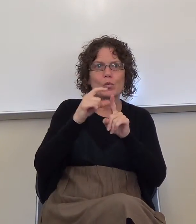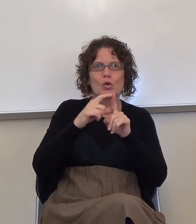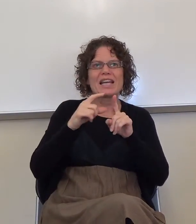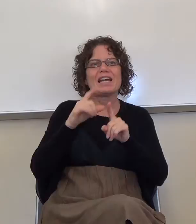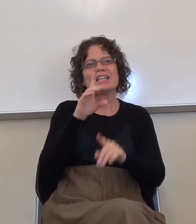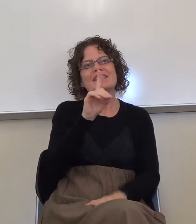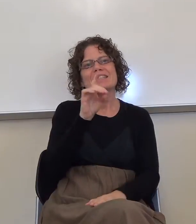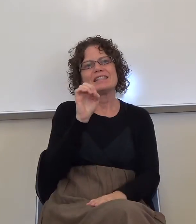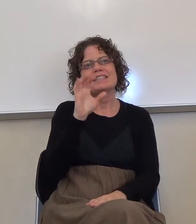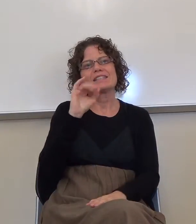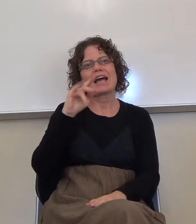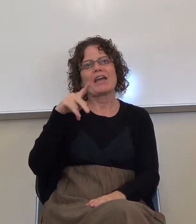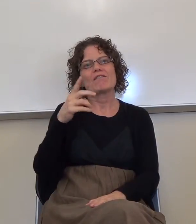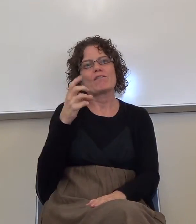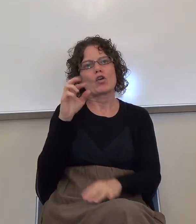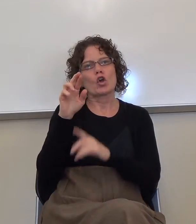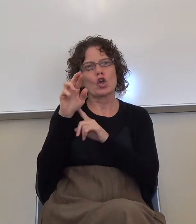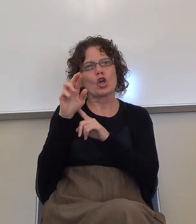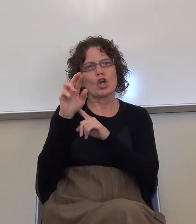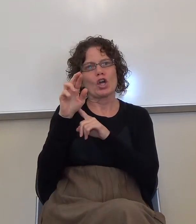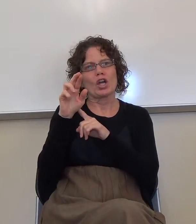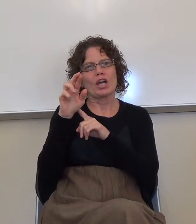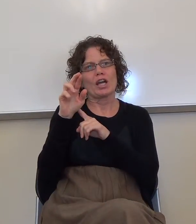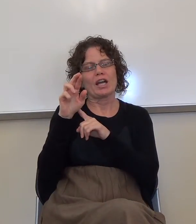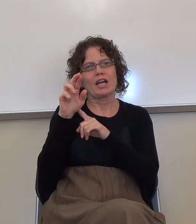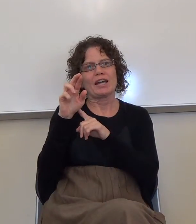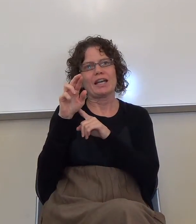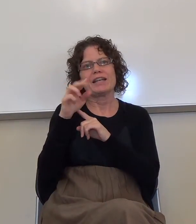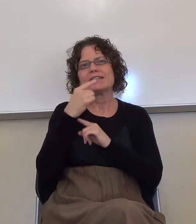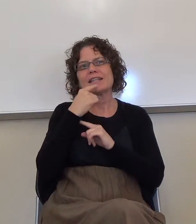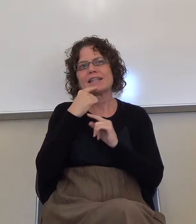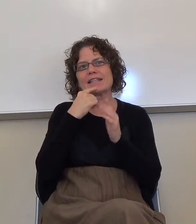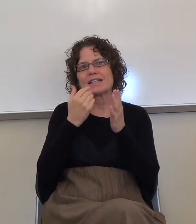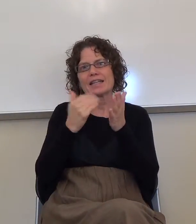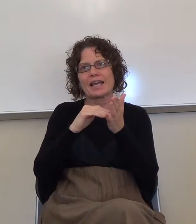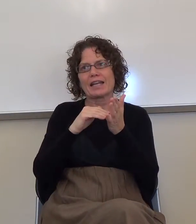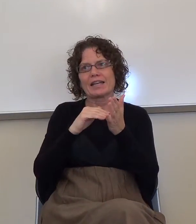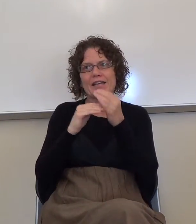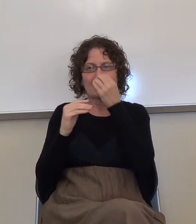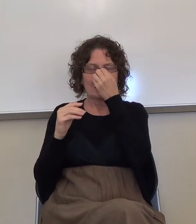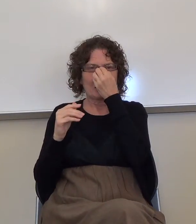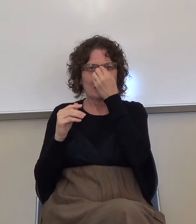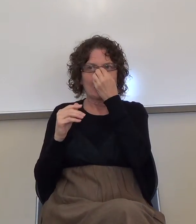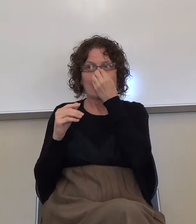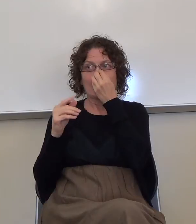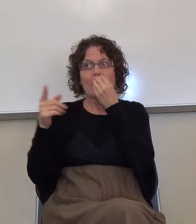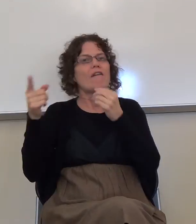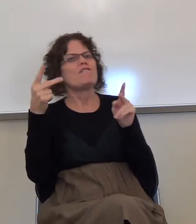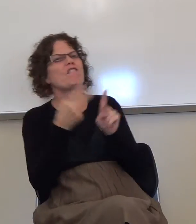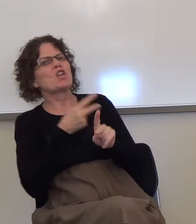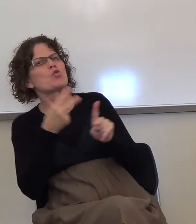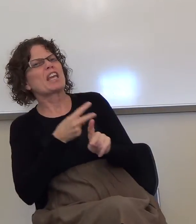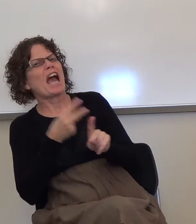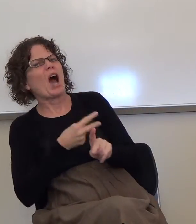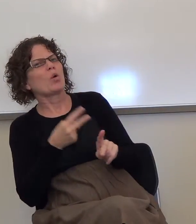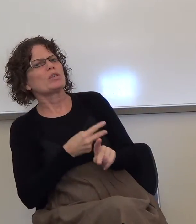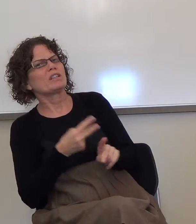is stated again? Second function. Repeat now. Okay. They could, what?